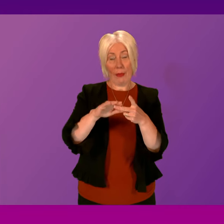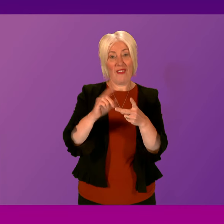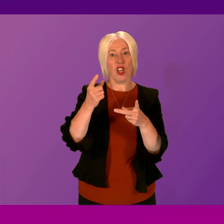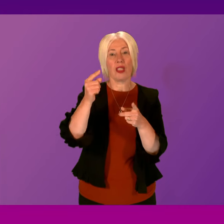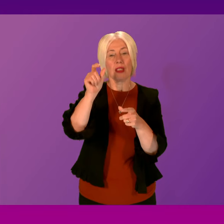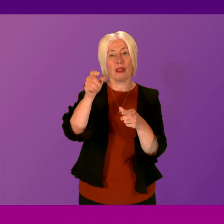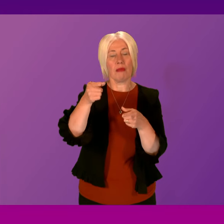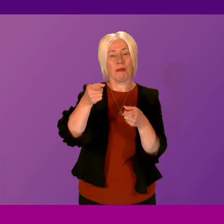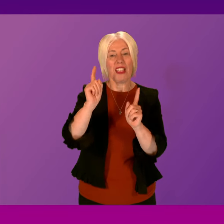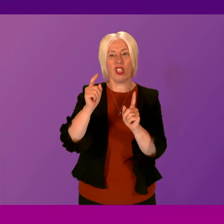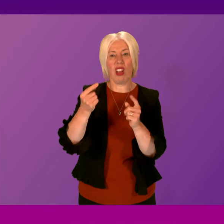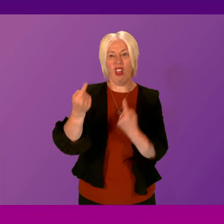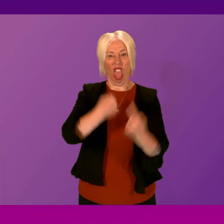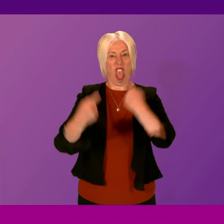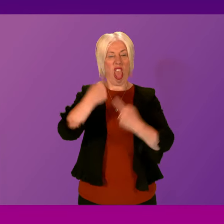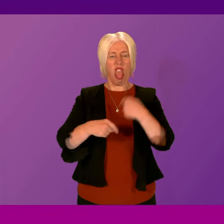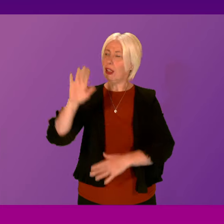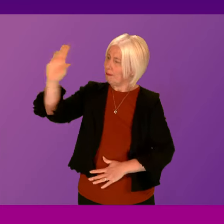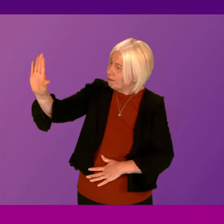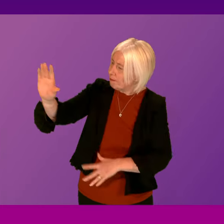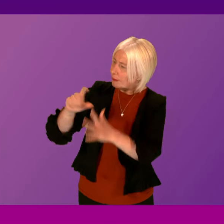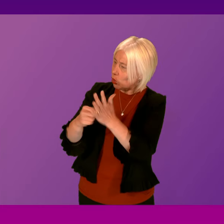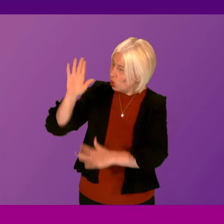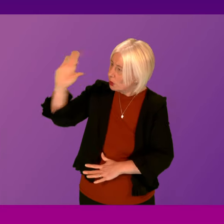shout down my question about hospitality. Mr Ross,